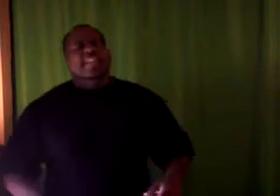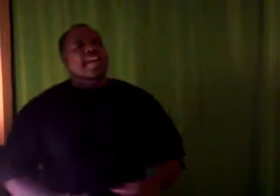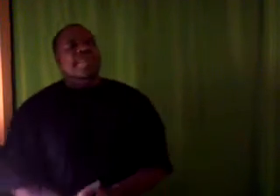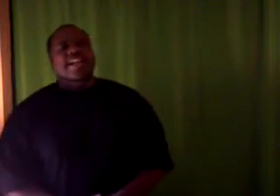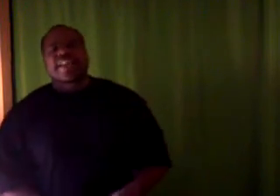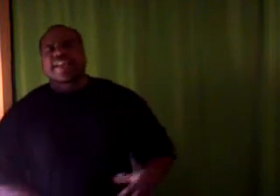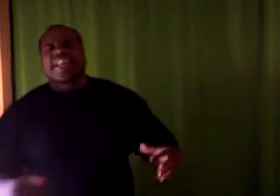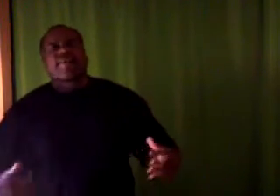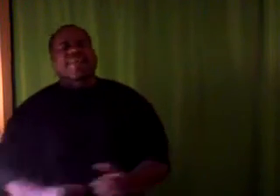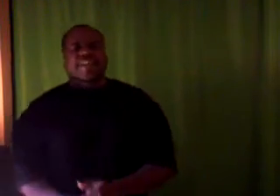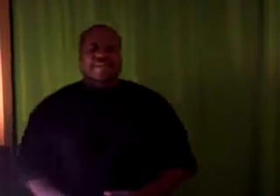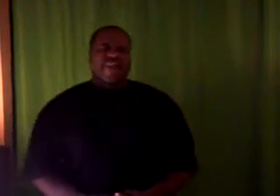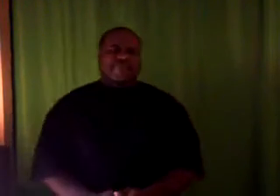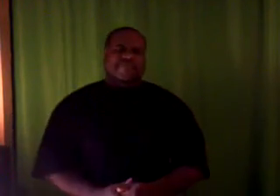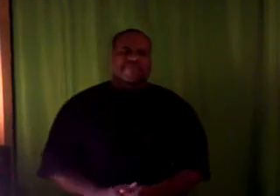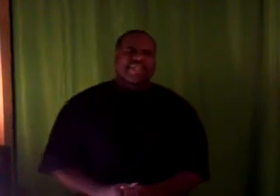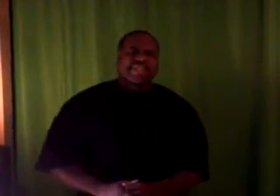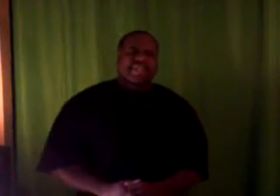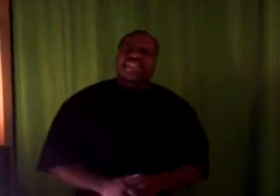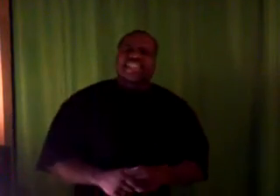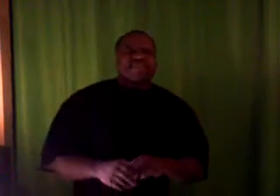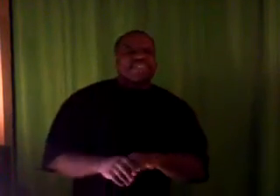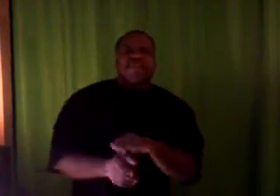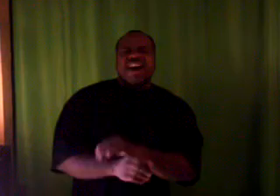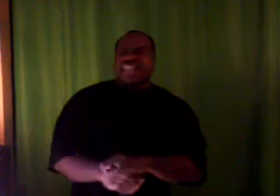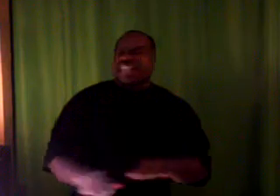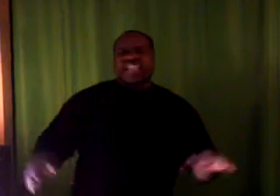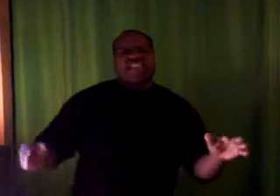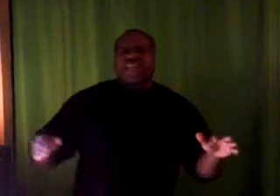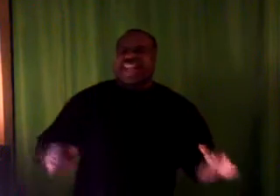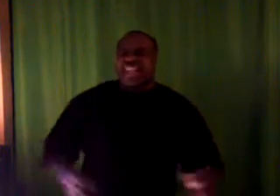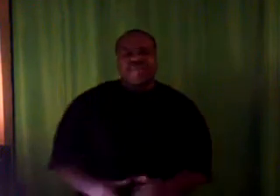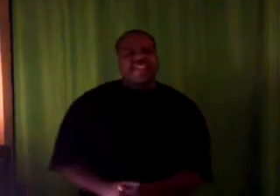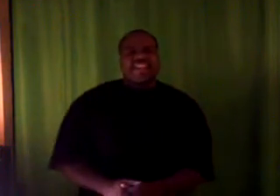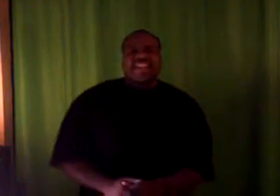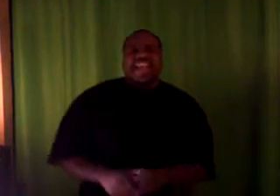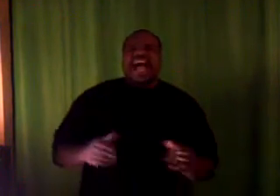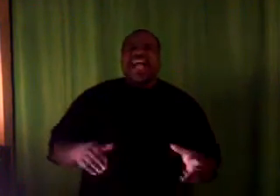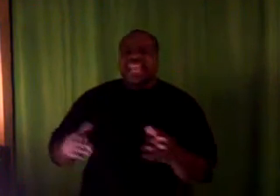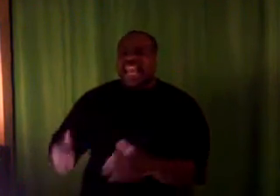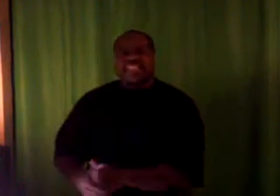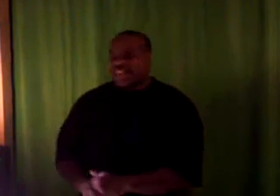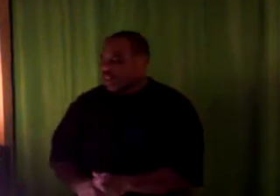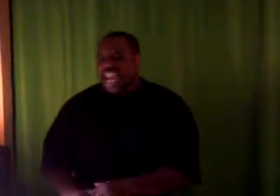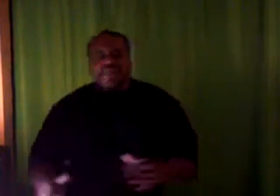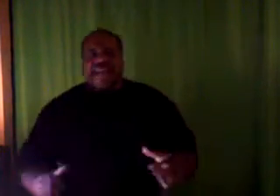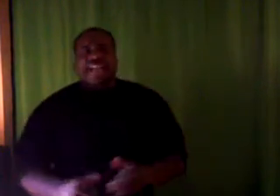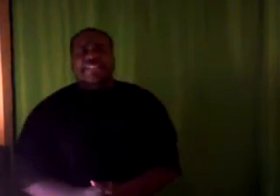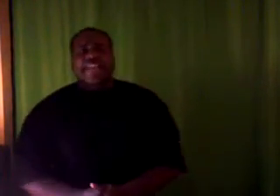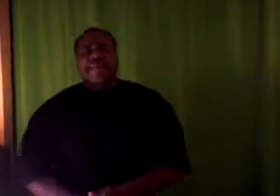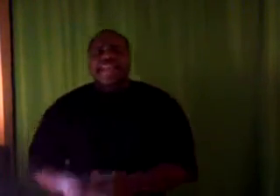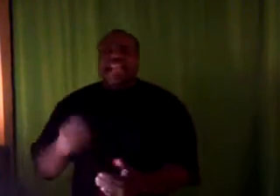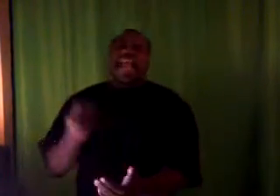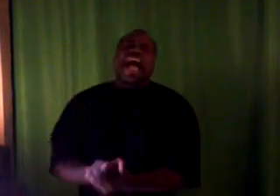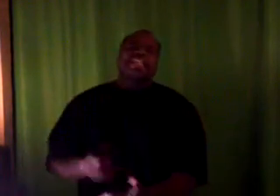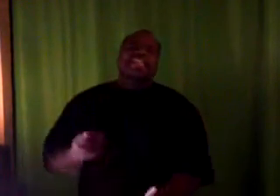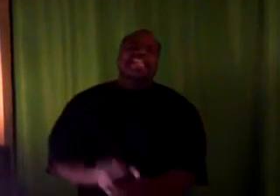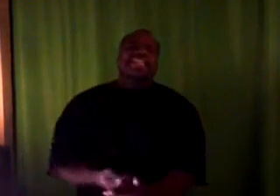ain't talking about nothing. Nigga, we from the scrap. See, the world got so ignorant. And our kids, they in bad shape. And they got to see this